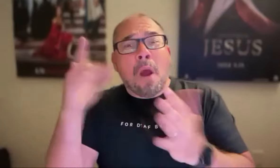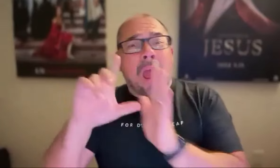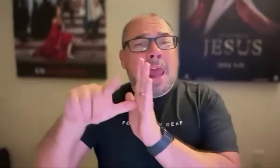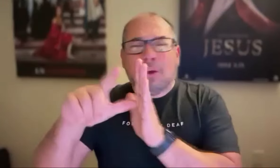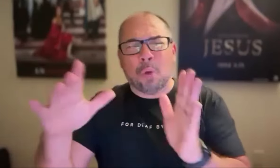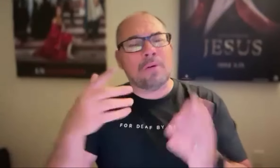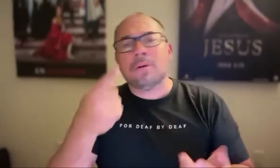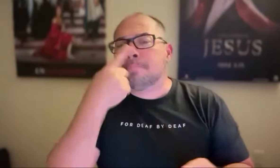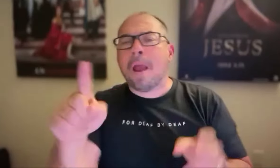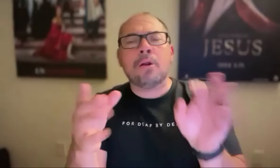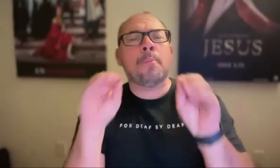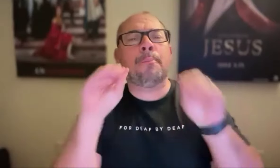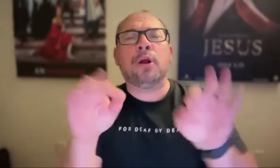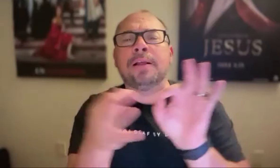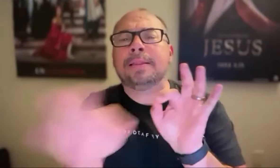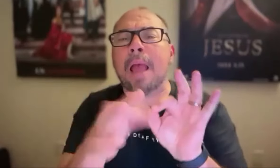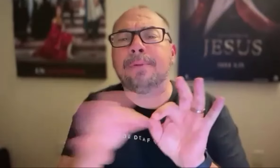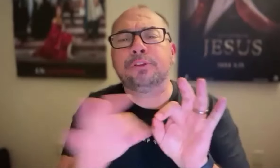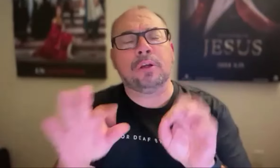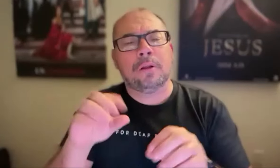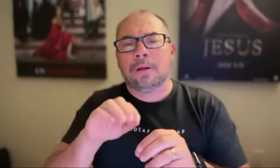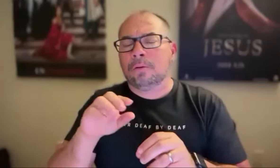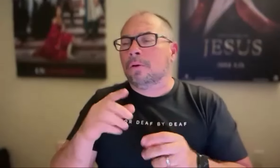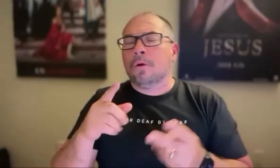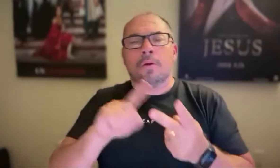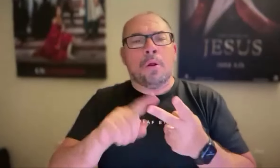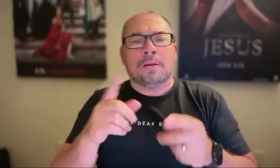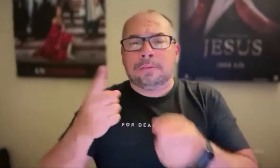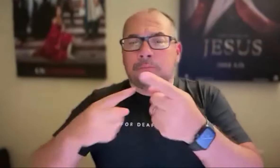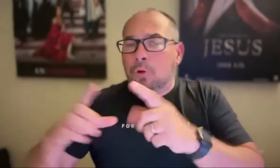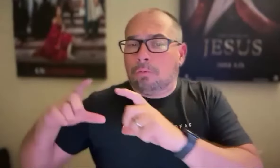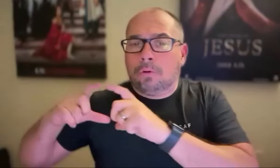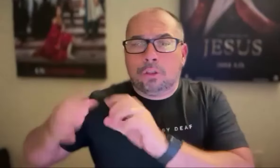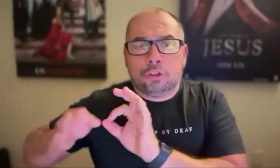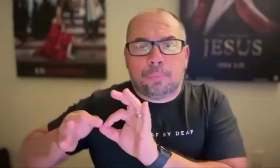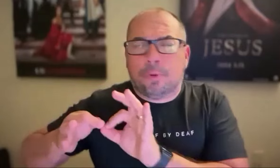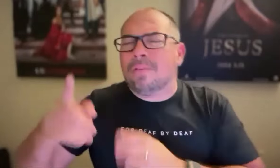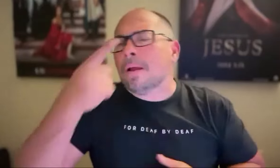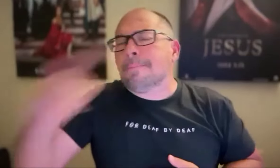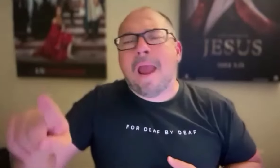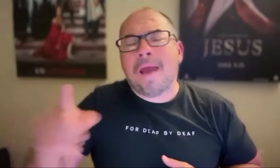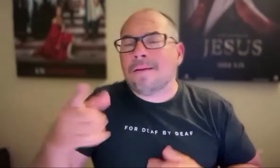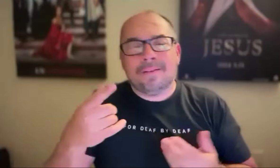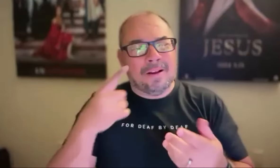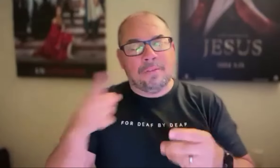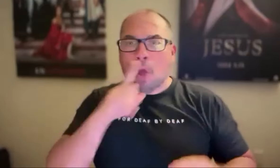the, you know, announcements about this and that sort of thing. They're saying, hey, just let us change the subtitles into our